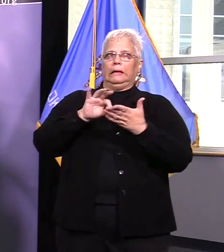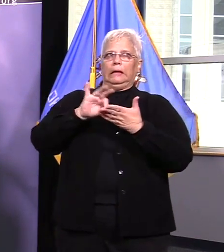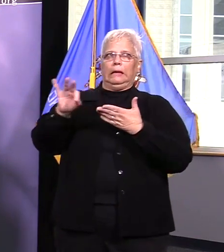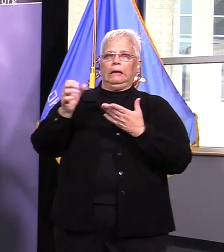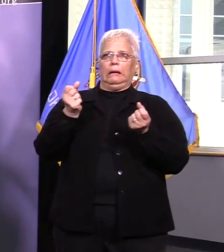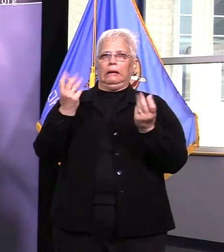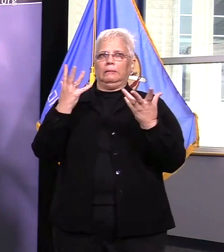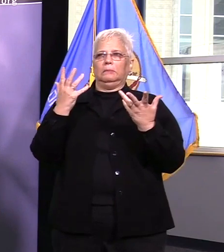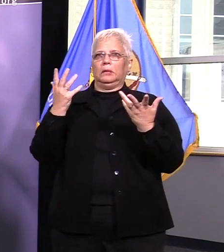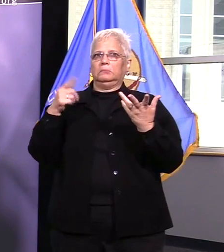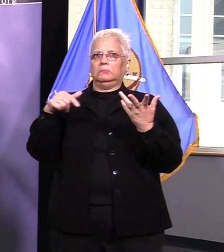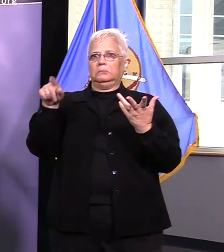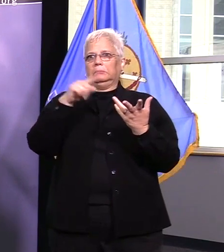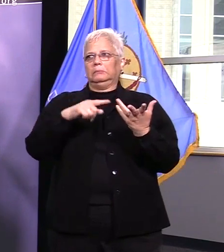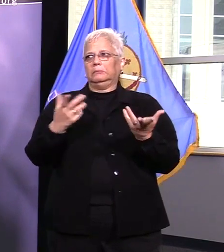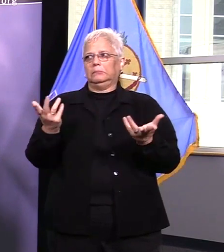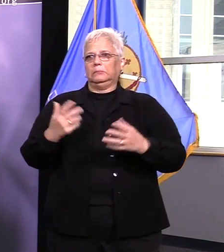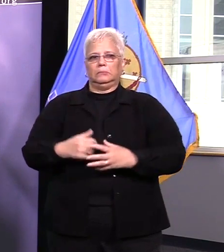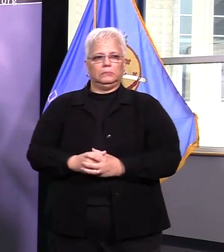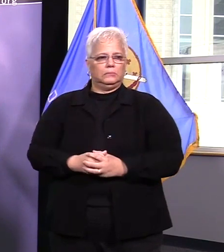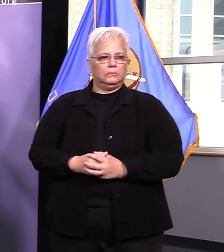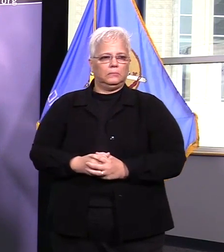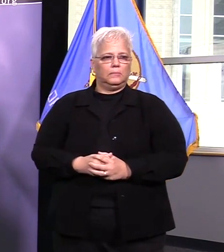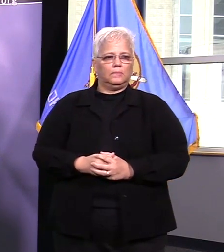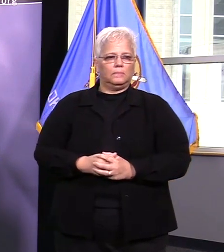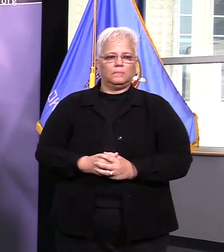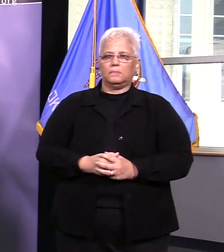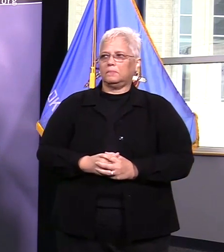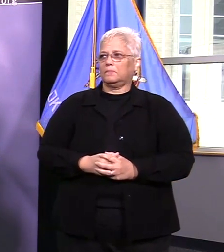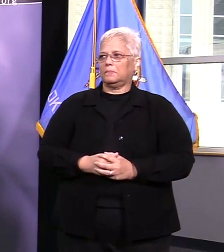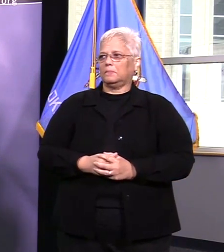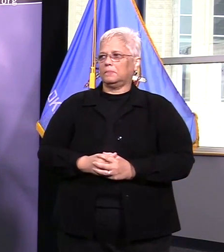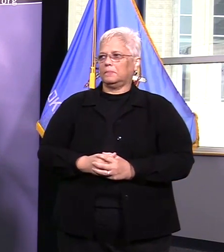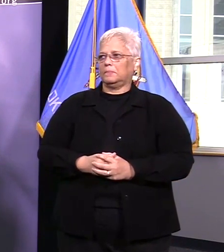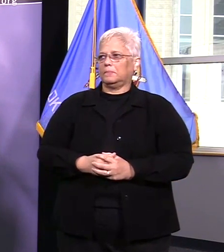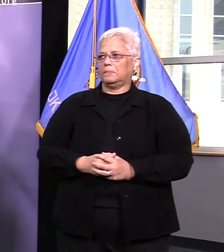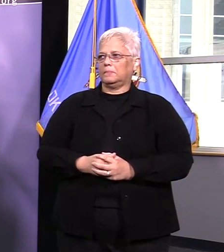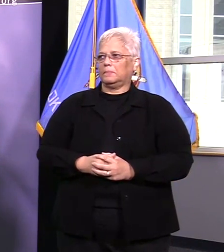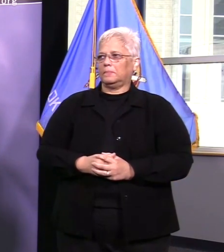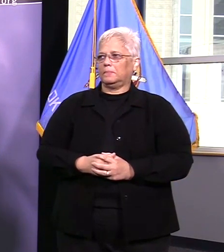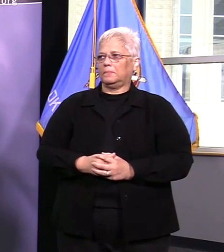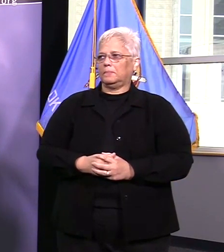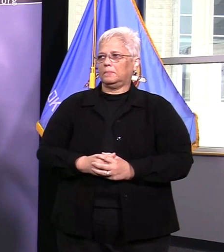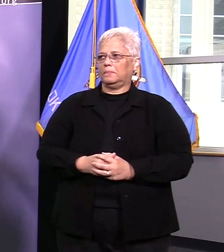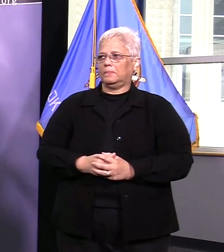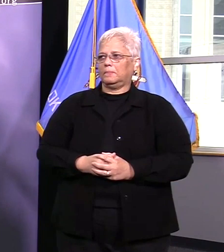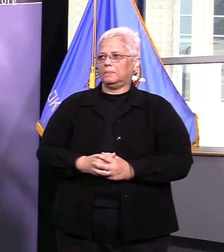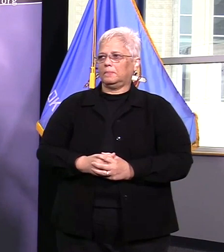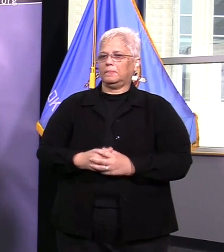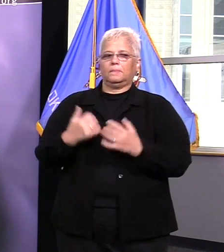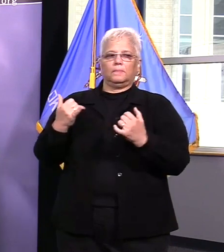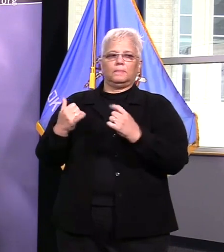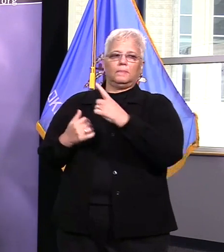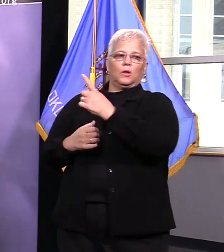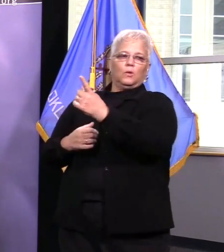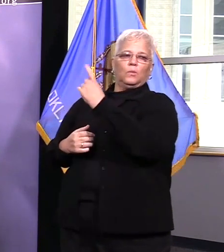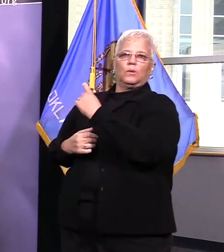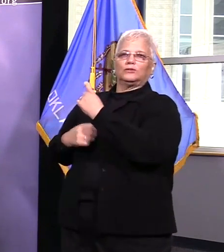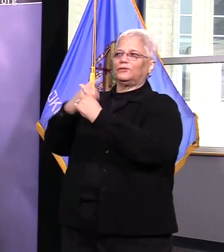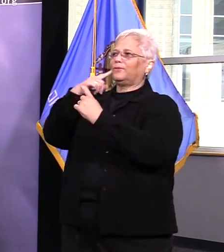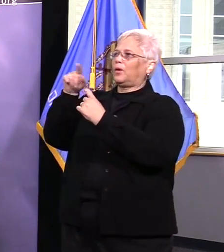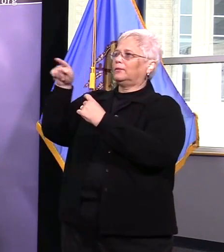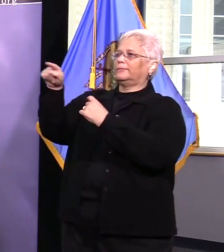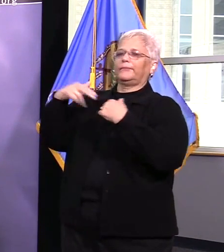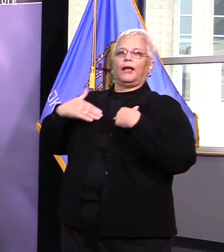adhering to the closure of those facilities in our parks okay i have questions for dr dart great thank you